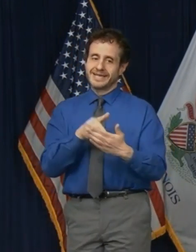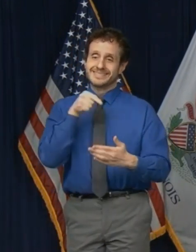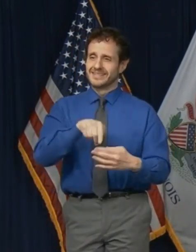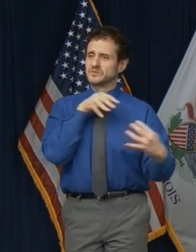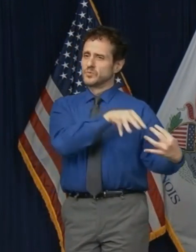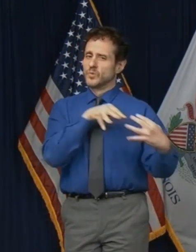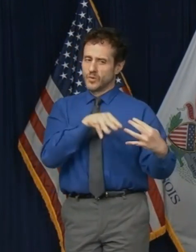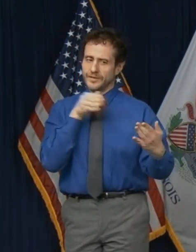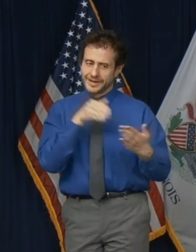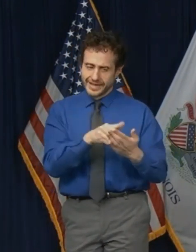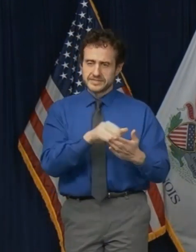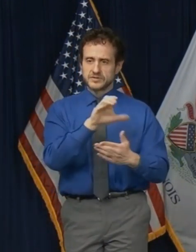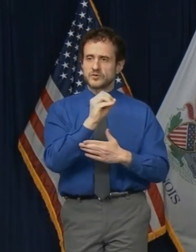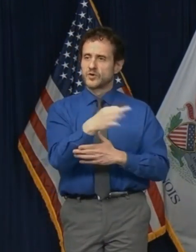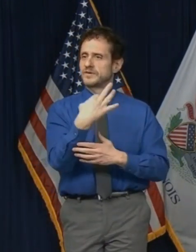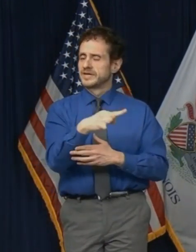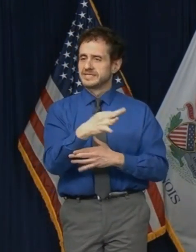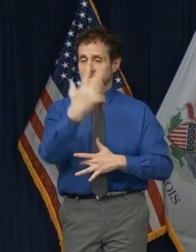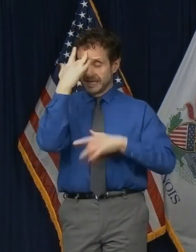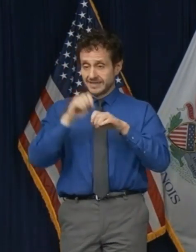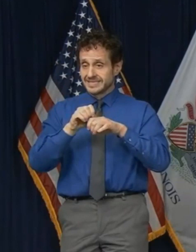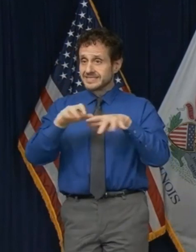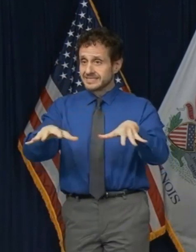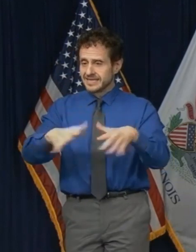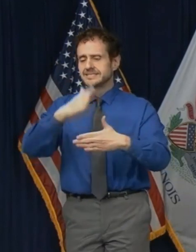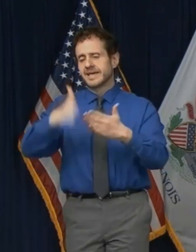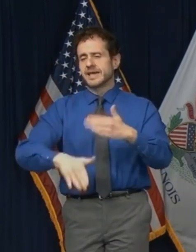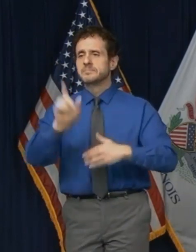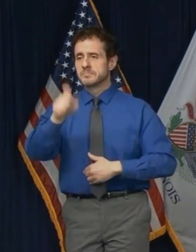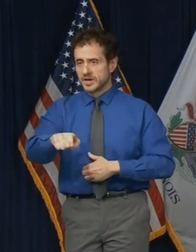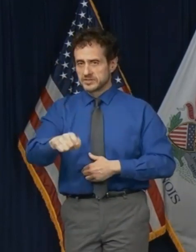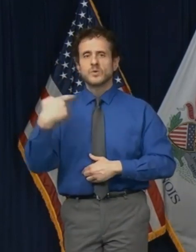to end this pandemic. Let's be all in for Illinois.